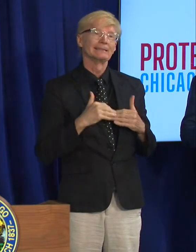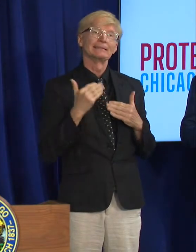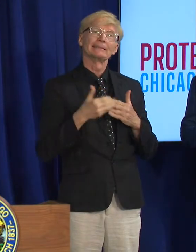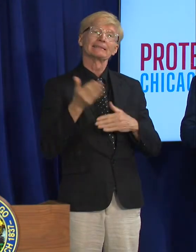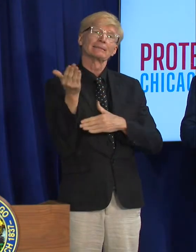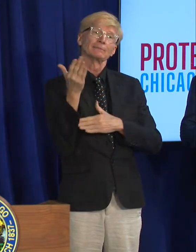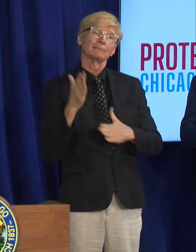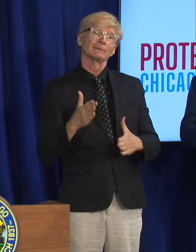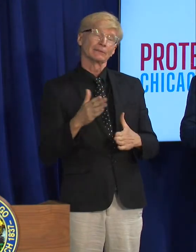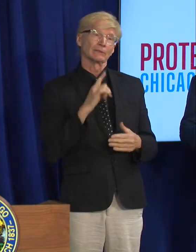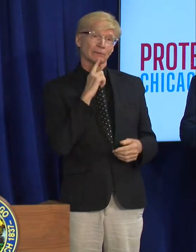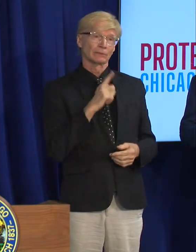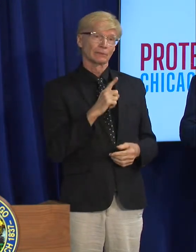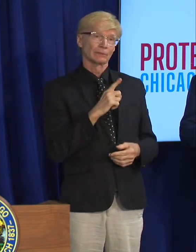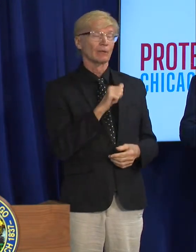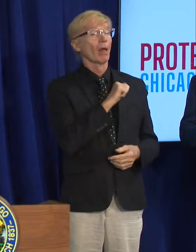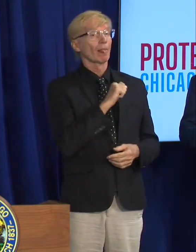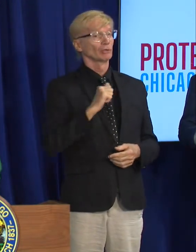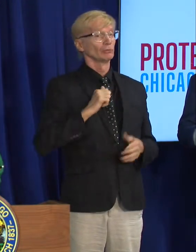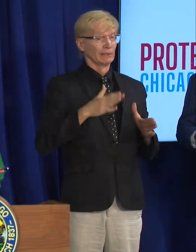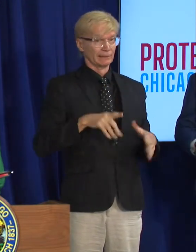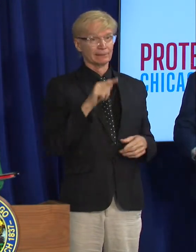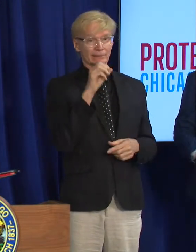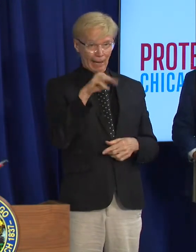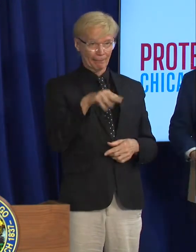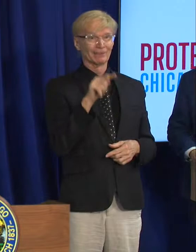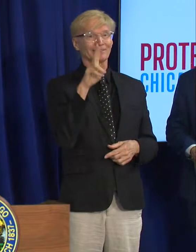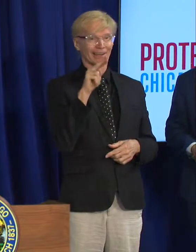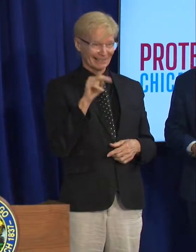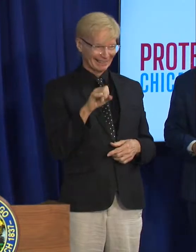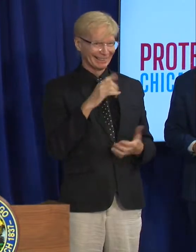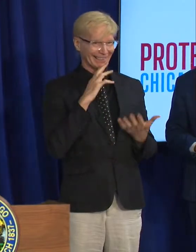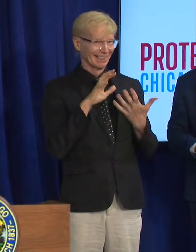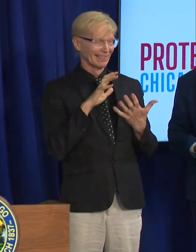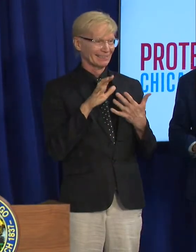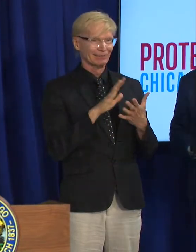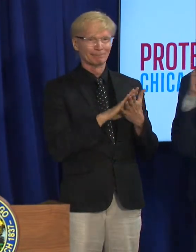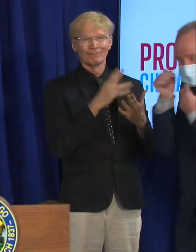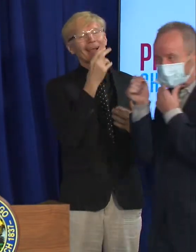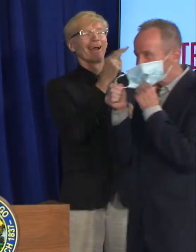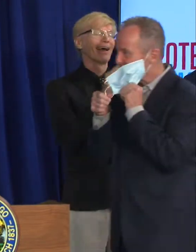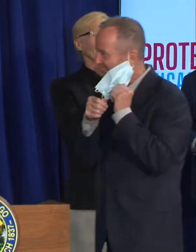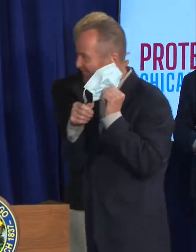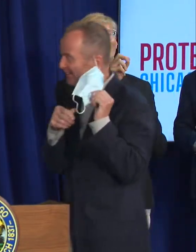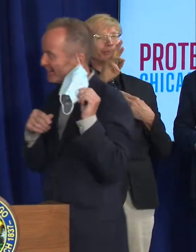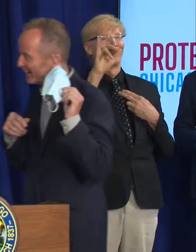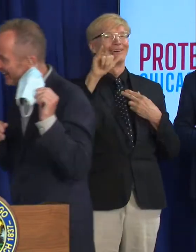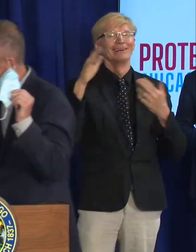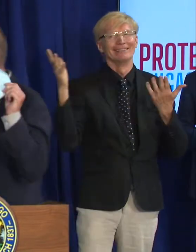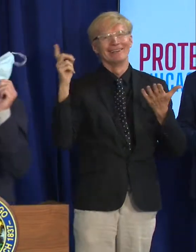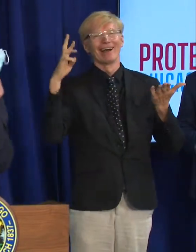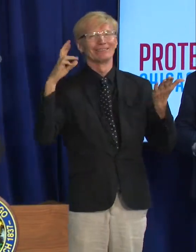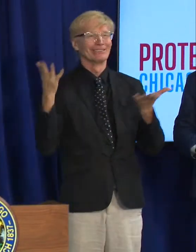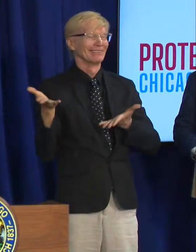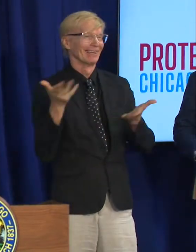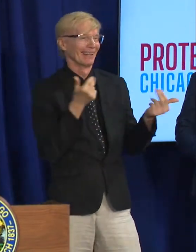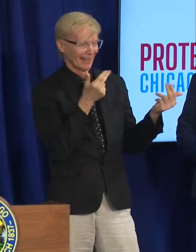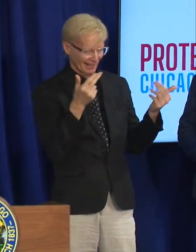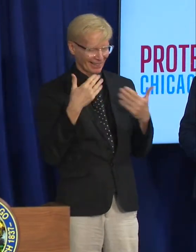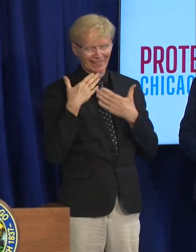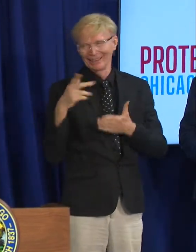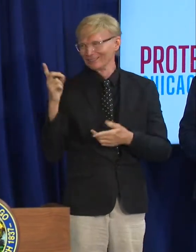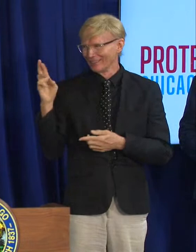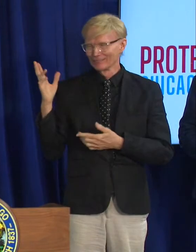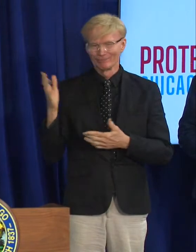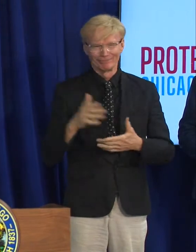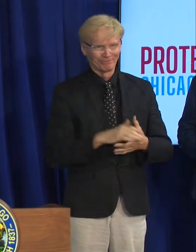speaker Dr. Alderman Tom Tunney honorary doctor thank you thank you doctor